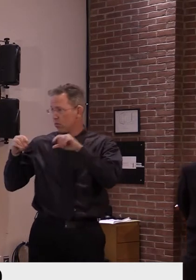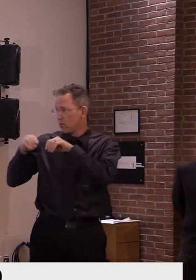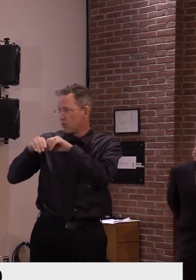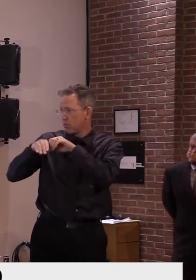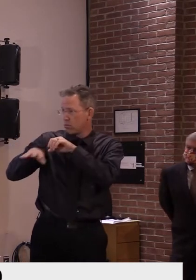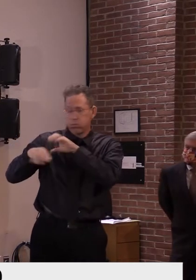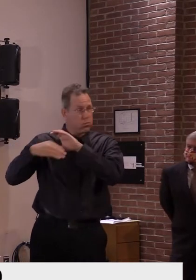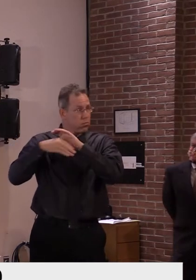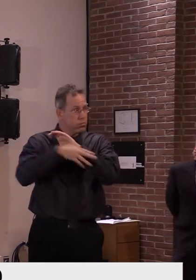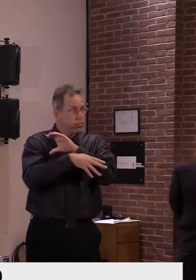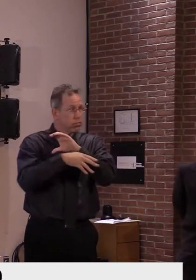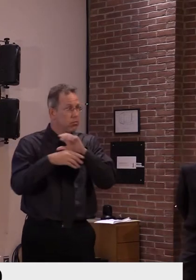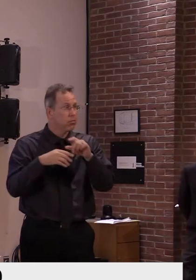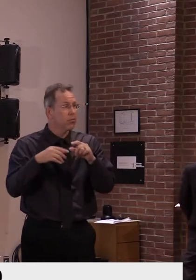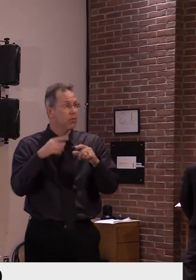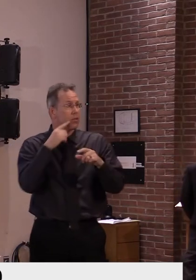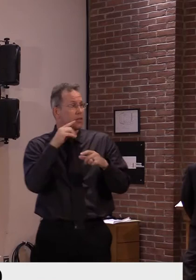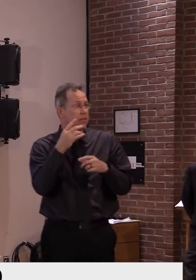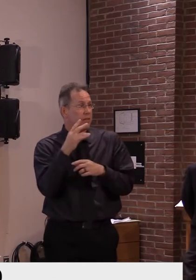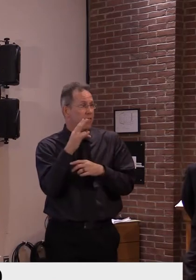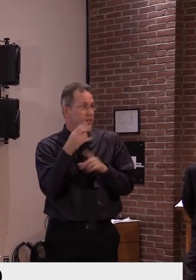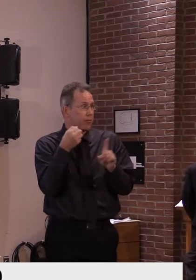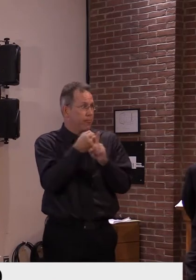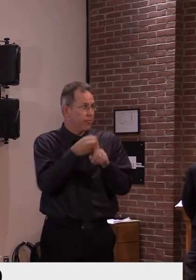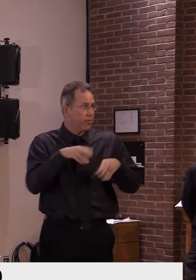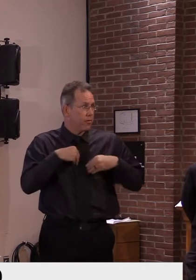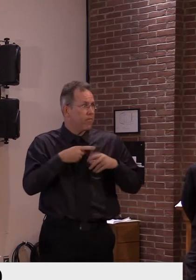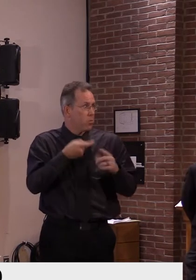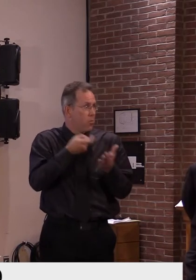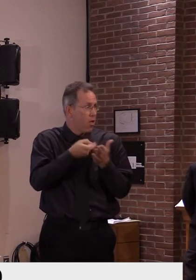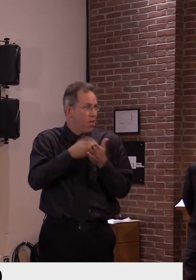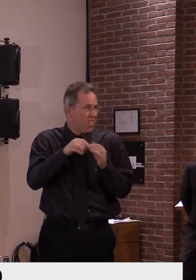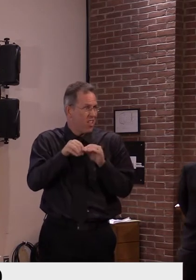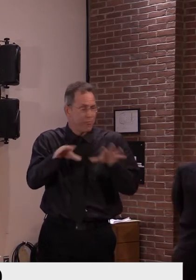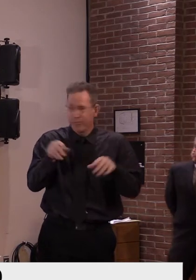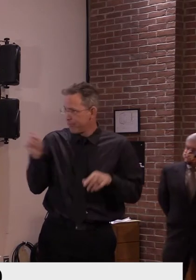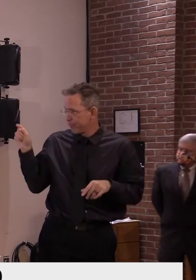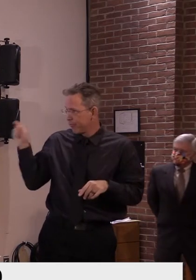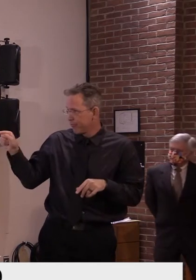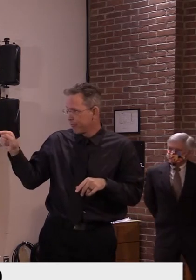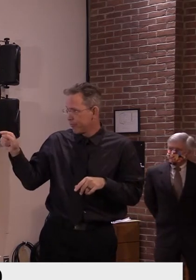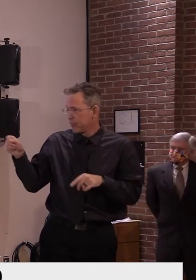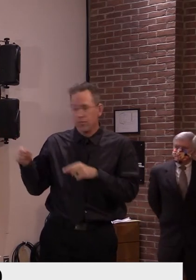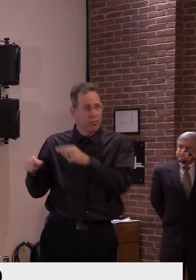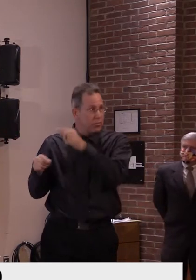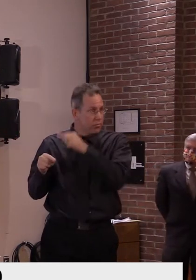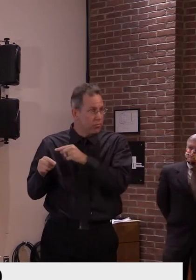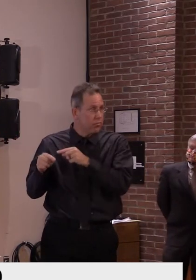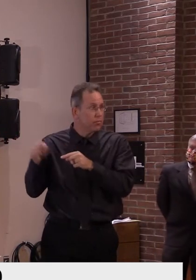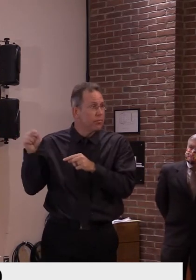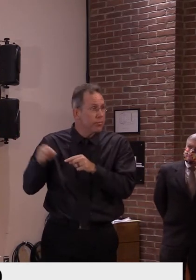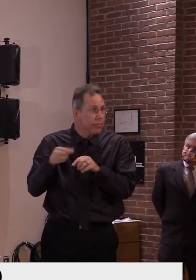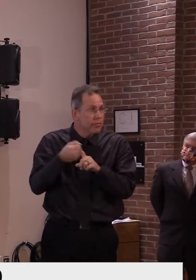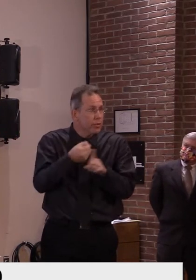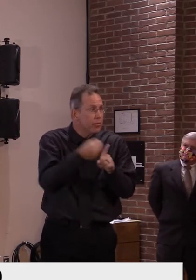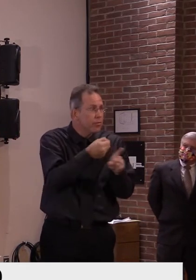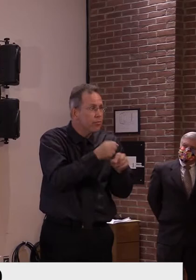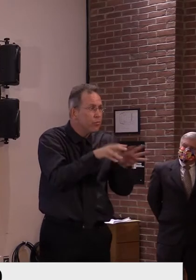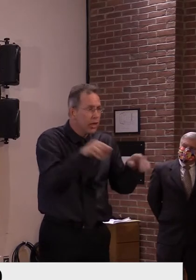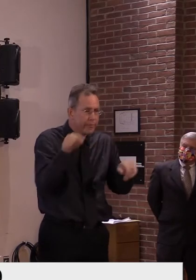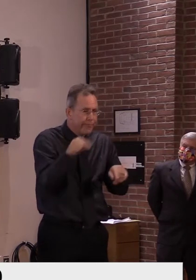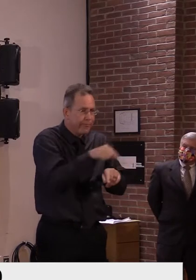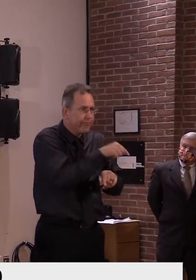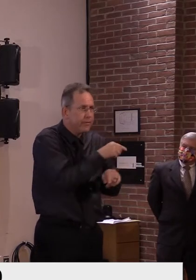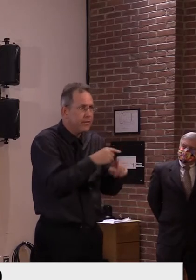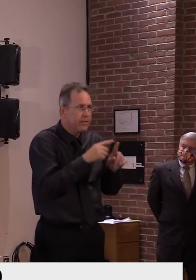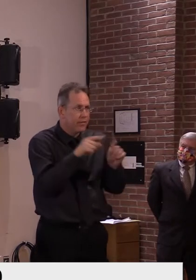individuals, all in that earlier part of the graph, has now morphed into several workplaces